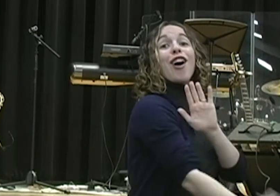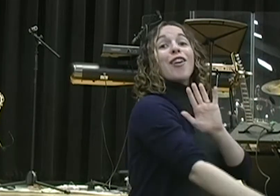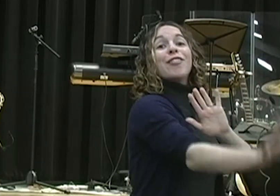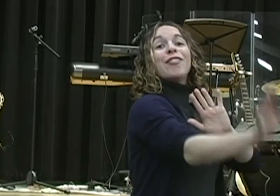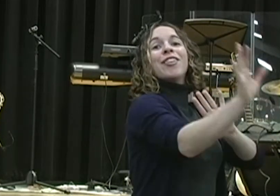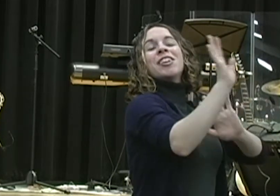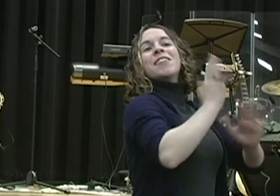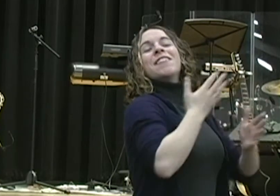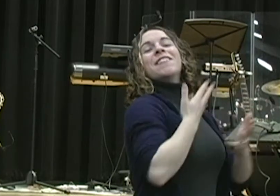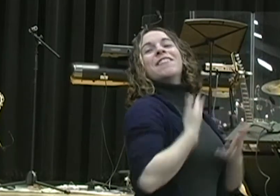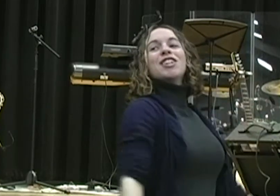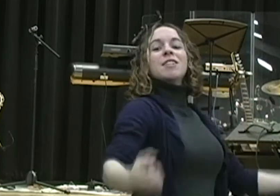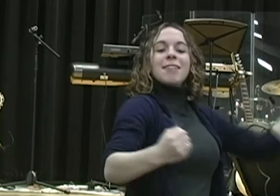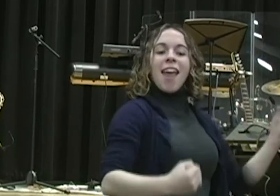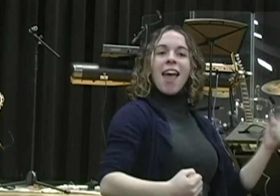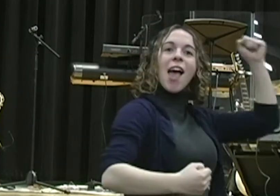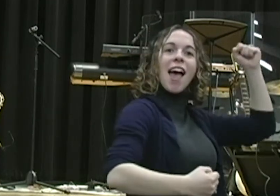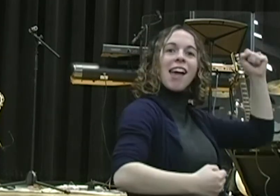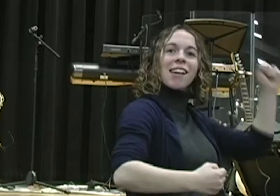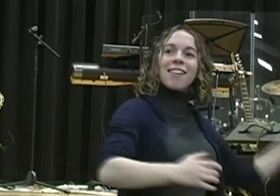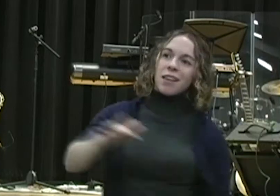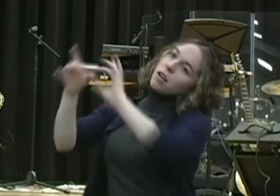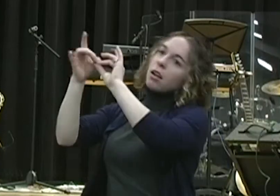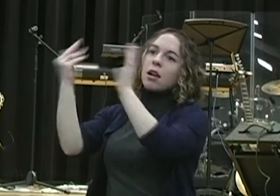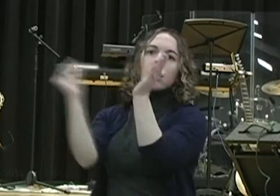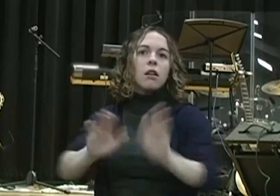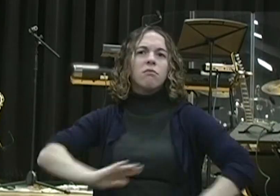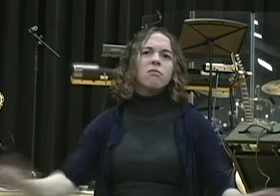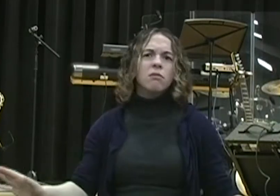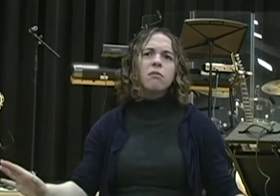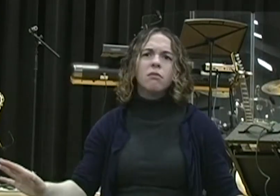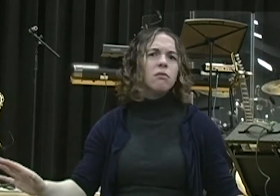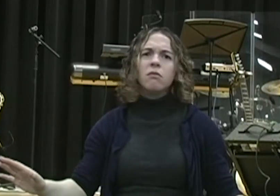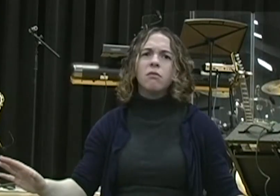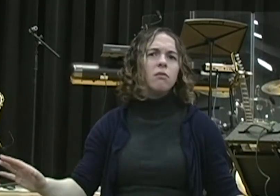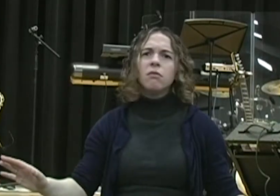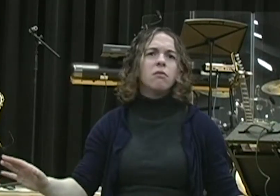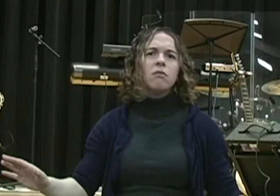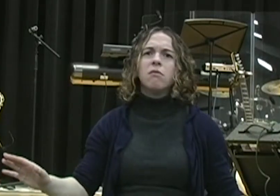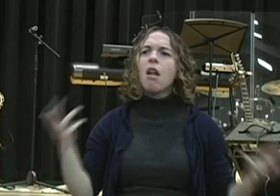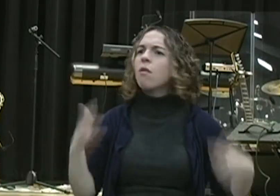enough in Christ that you go to heaven, but just take on as much of this culture that pleases you. No, I want to see God.